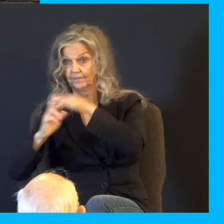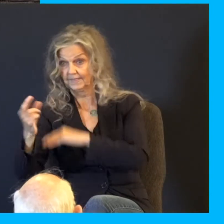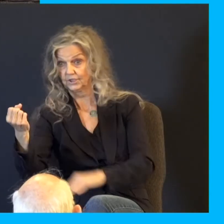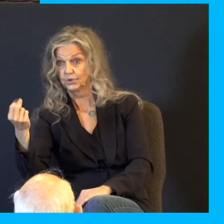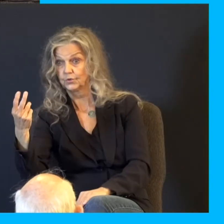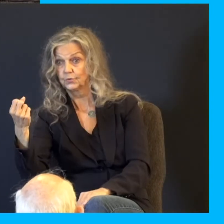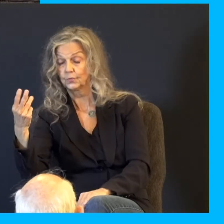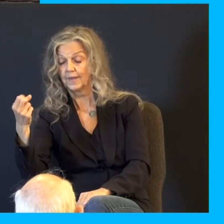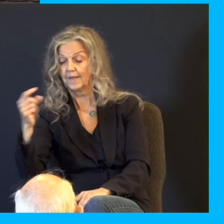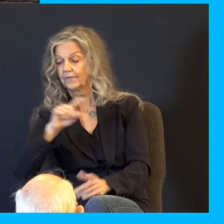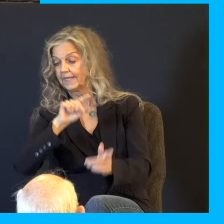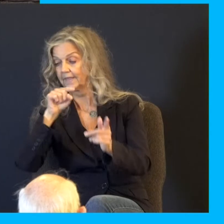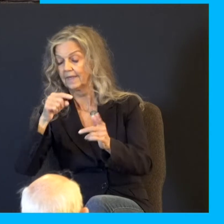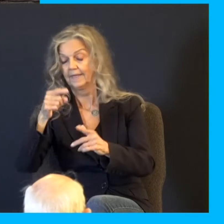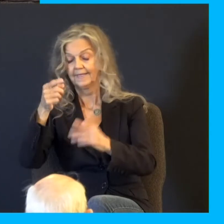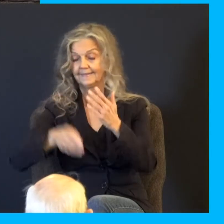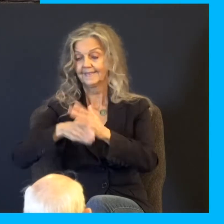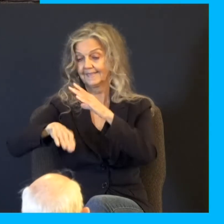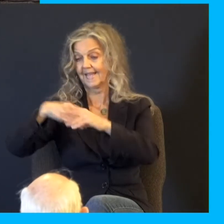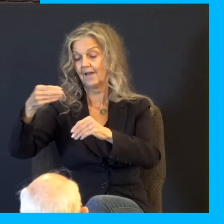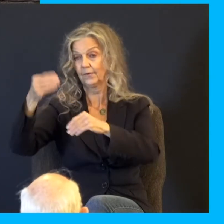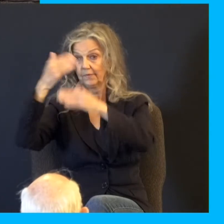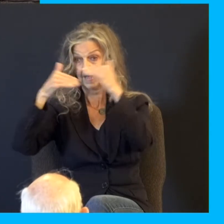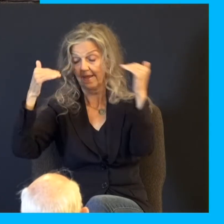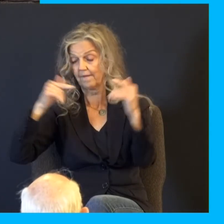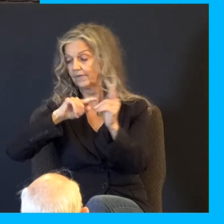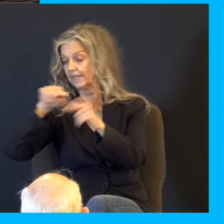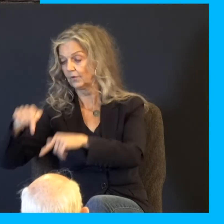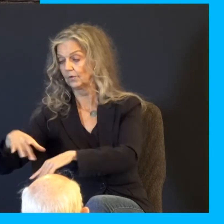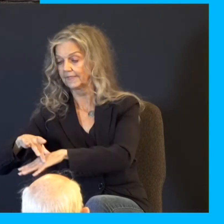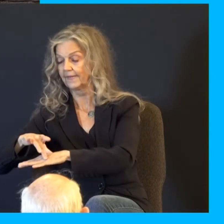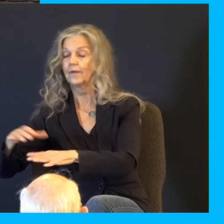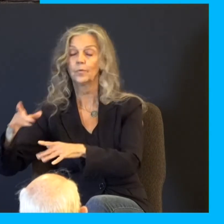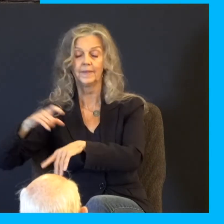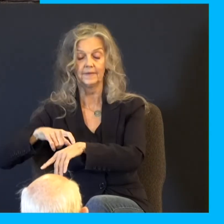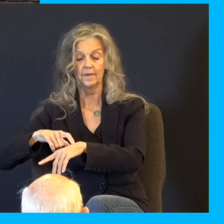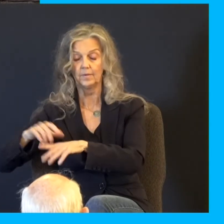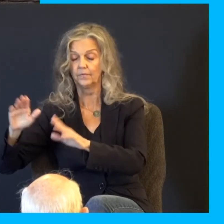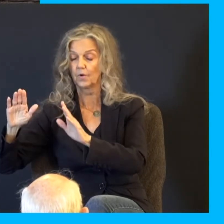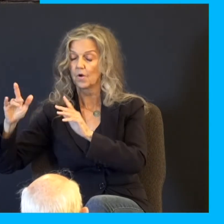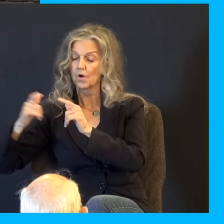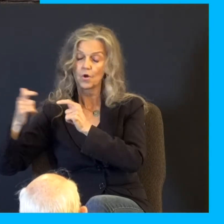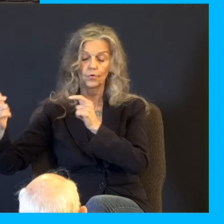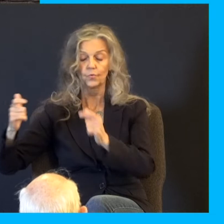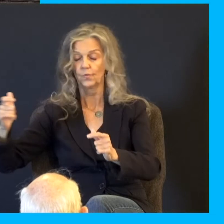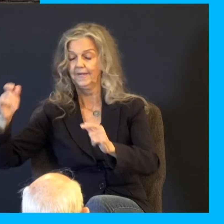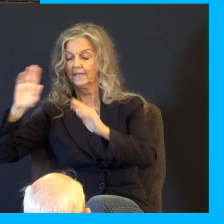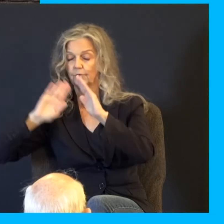he's cast down to the earth. And that period of time is the time of great tribulation when the devil has no more access to heaven. He's now locked out of it